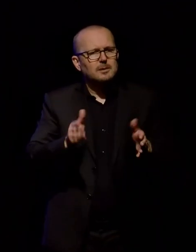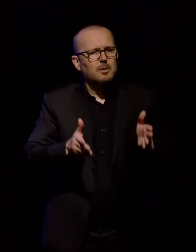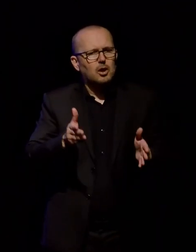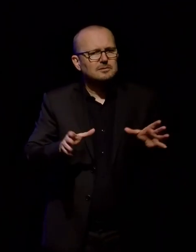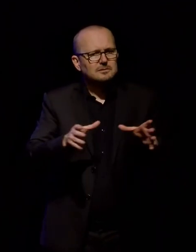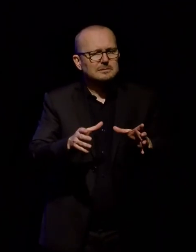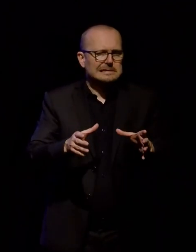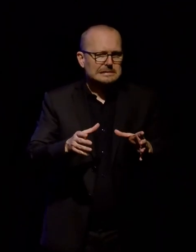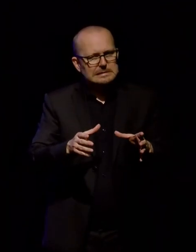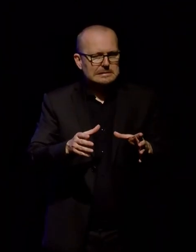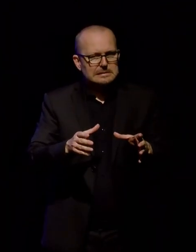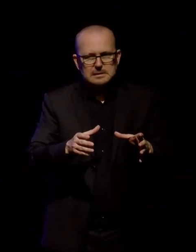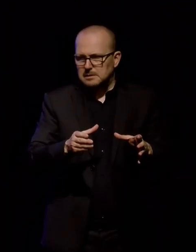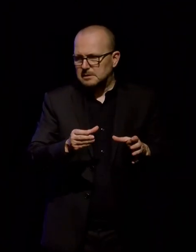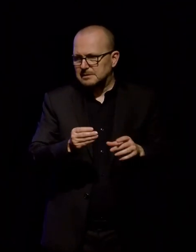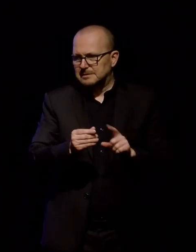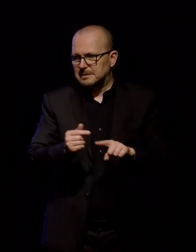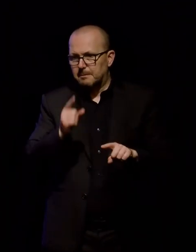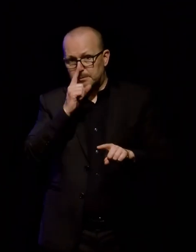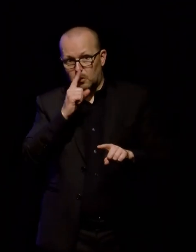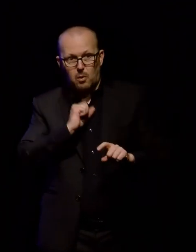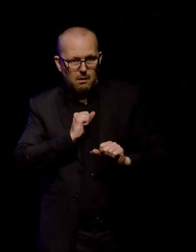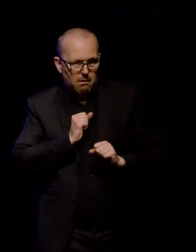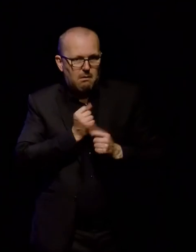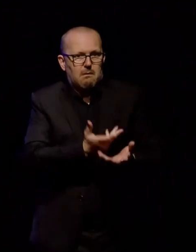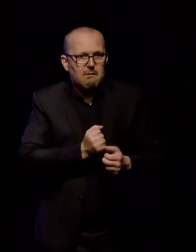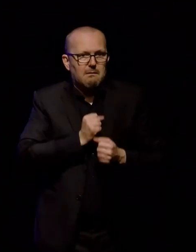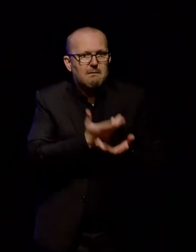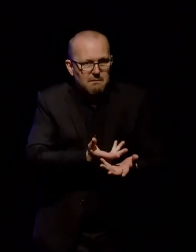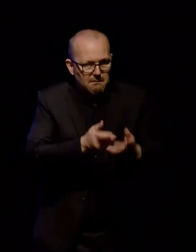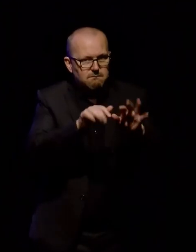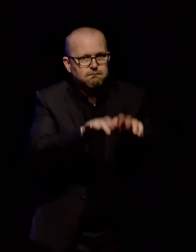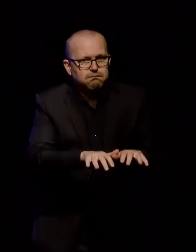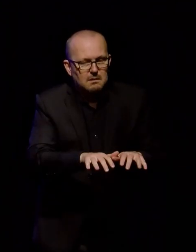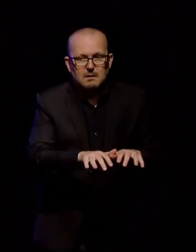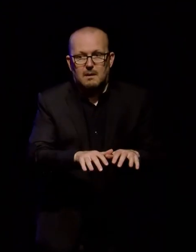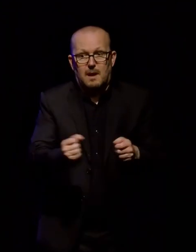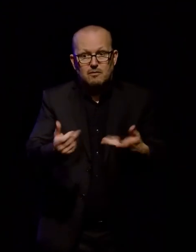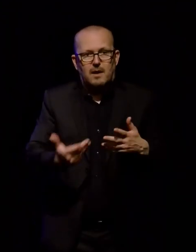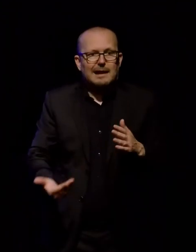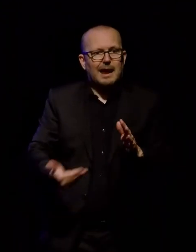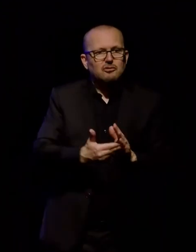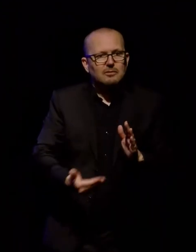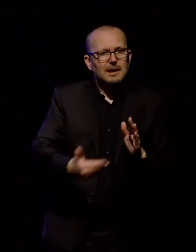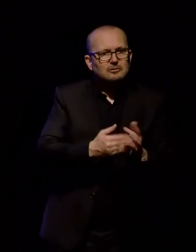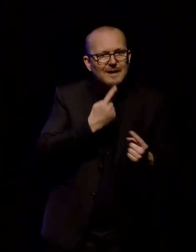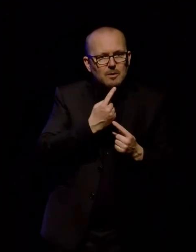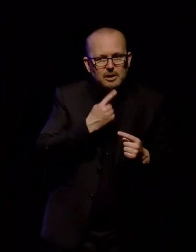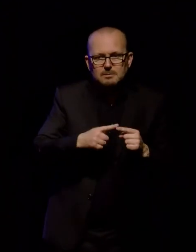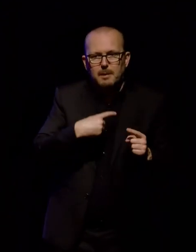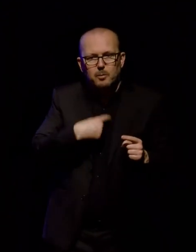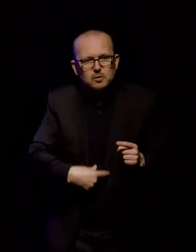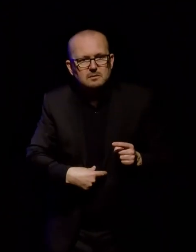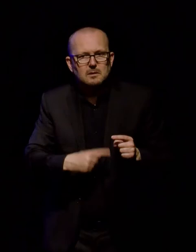People were starting to share directly into it. They provided additional information about collection objects, personal connections, and some